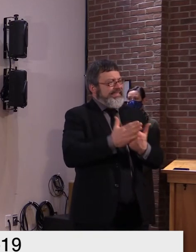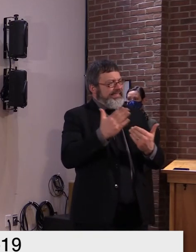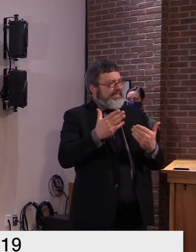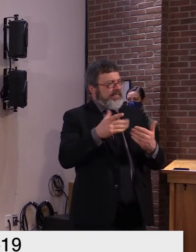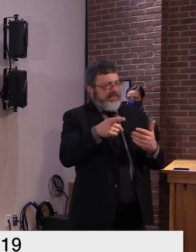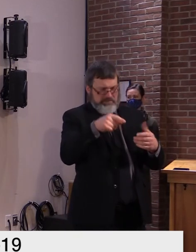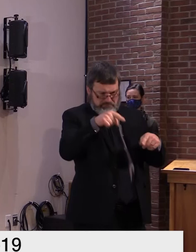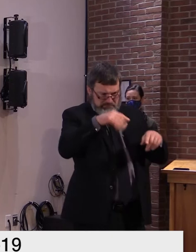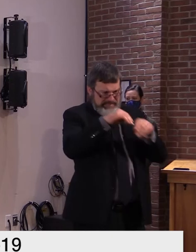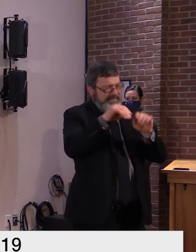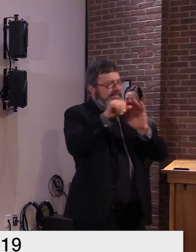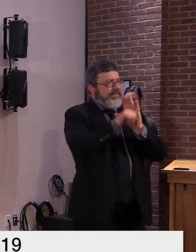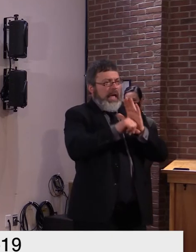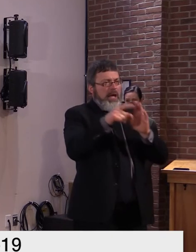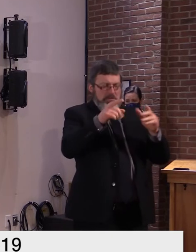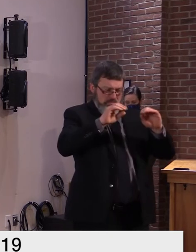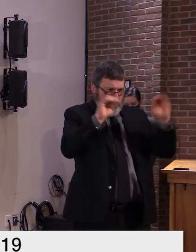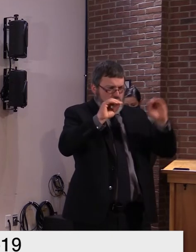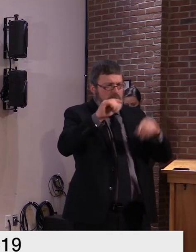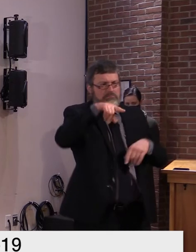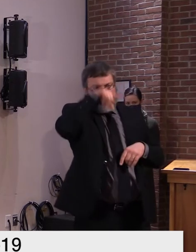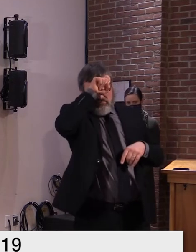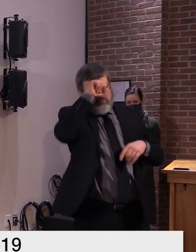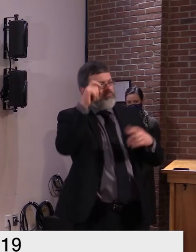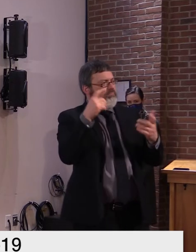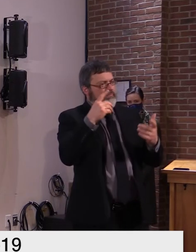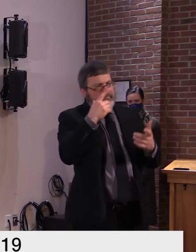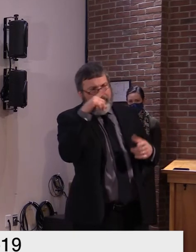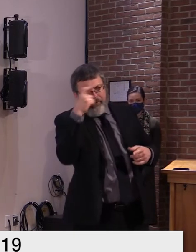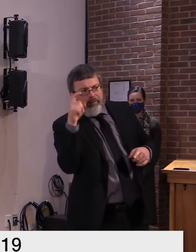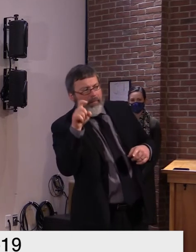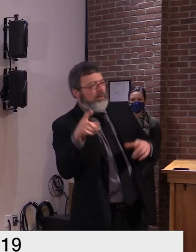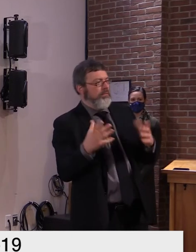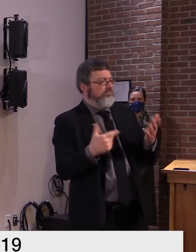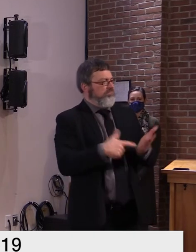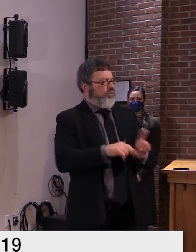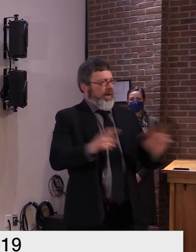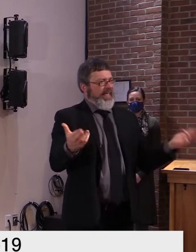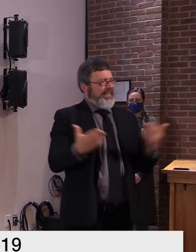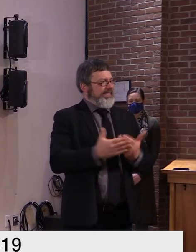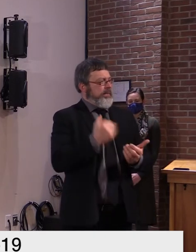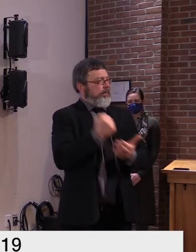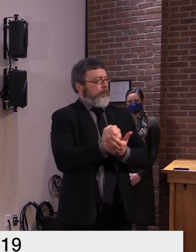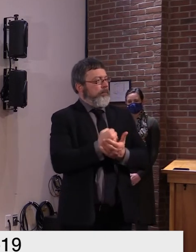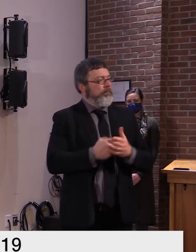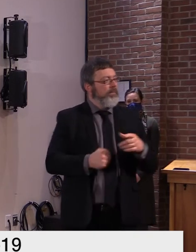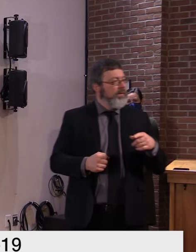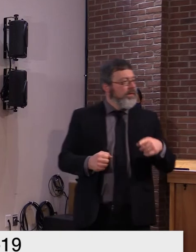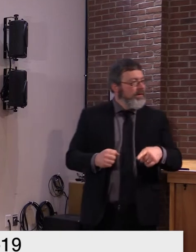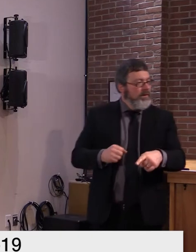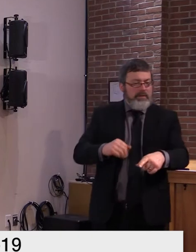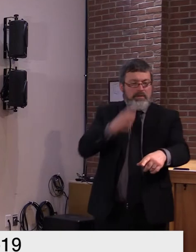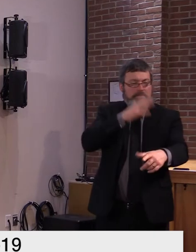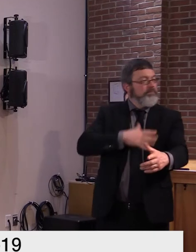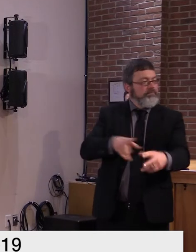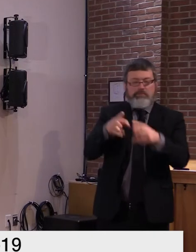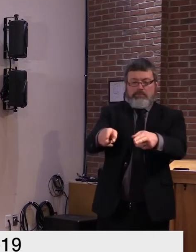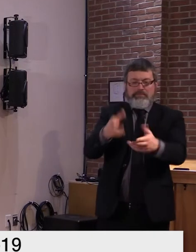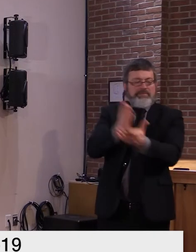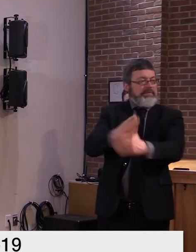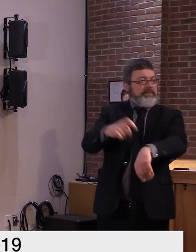certified the results. All right, we're going to move to... signature is in the envelope. We're going to... Well, thank you, governor. And thank you, doctor.